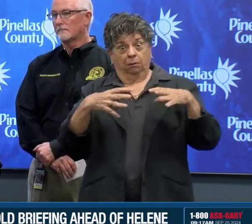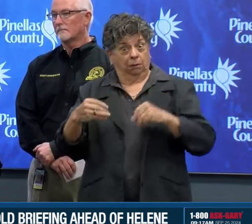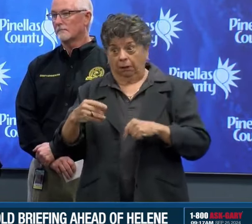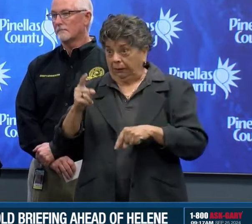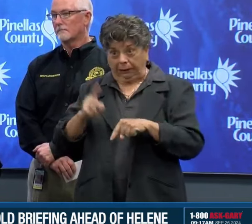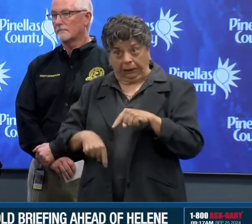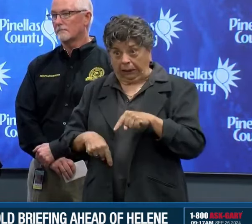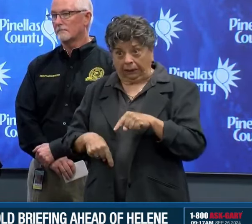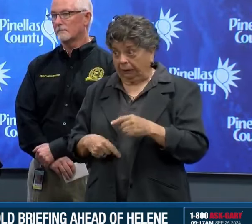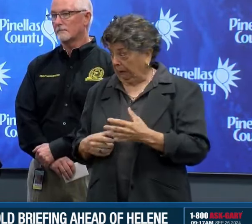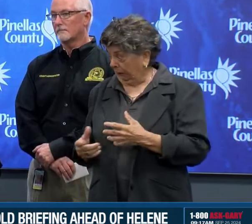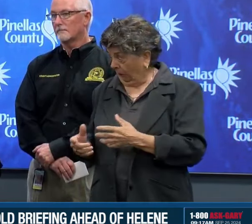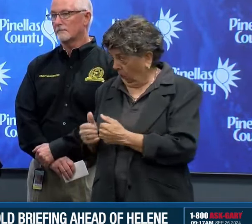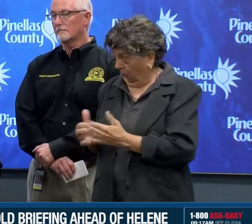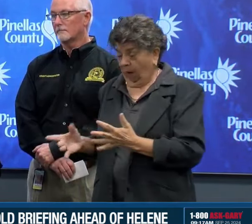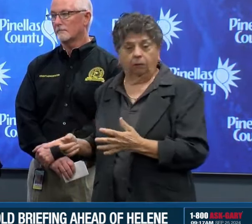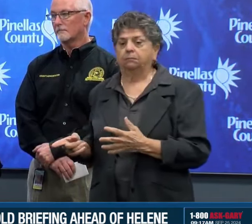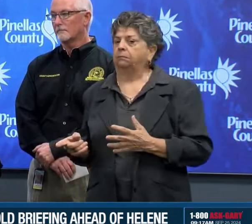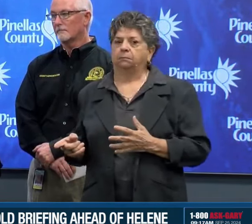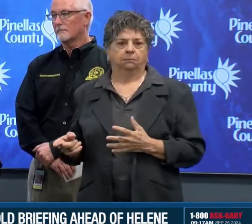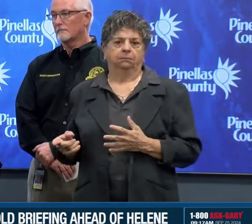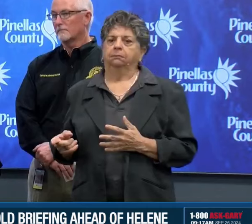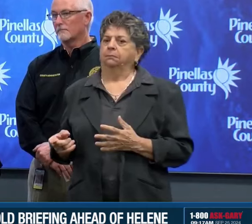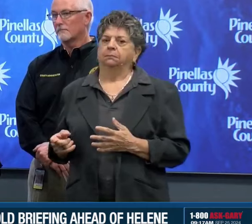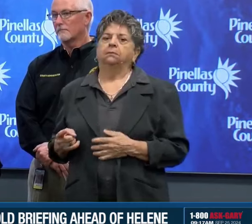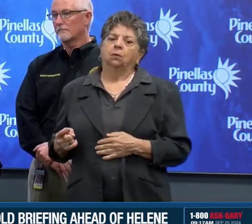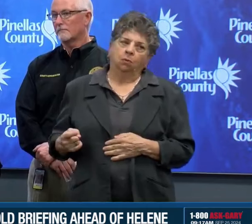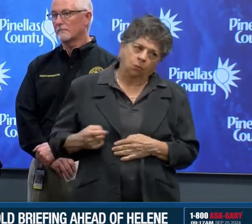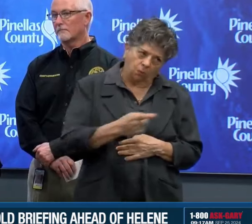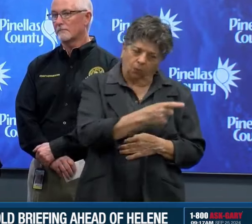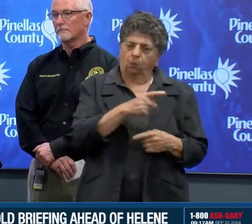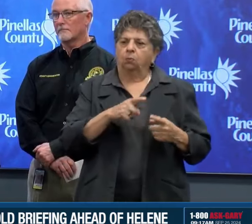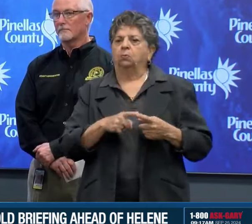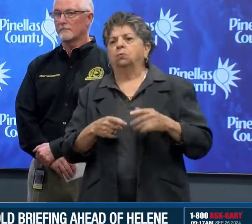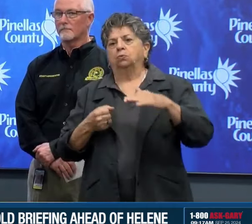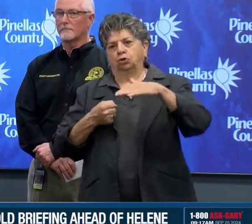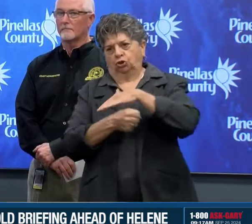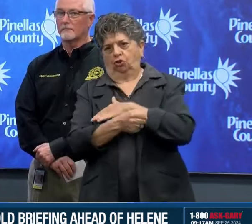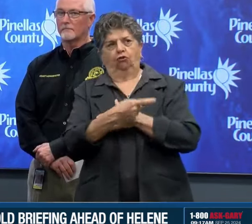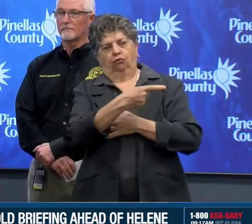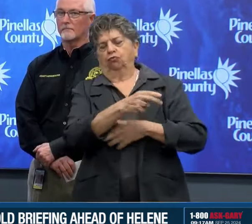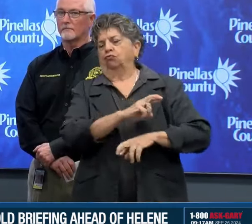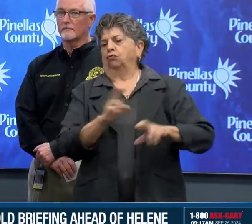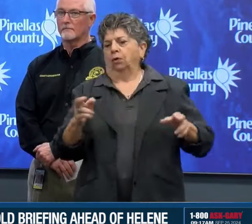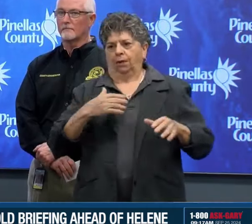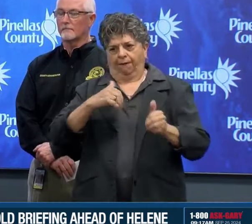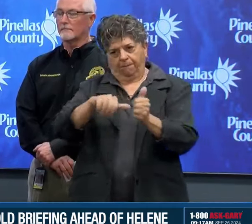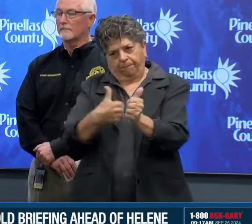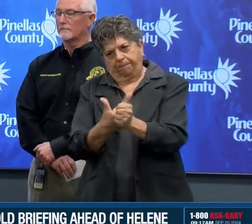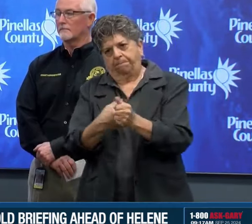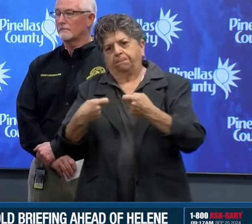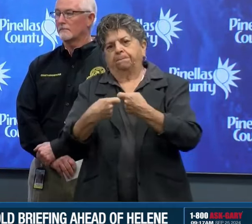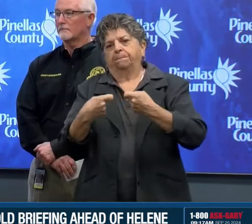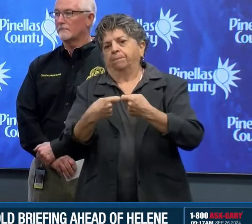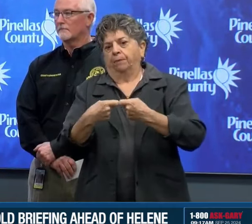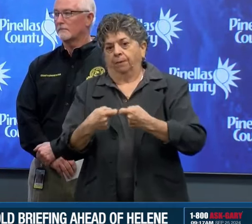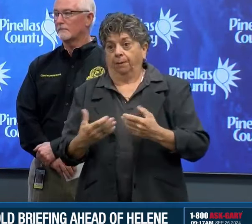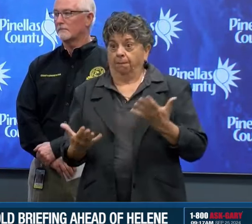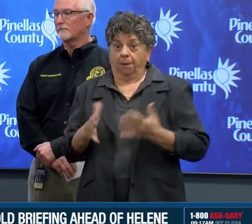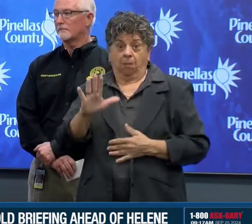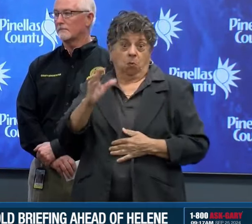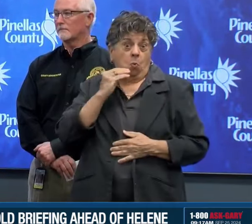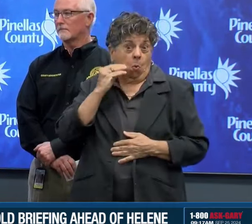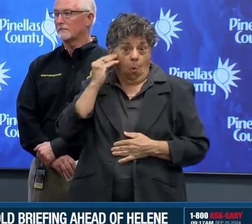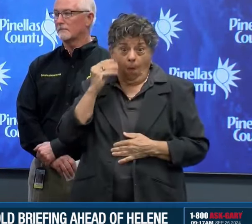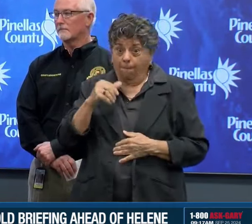that you are at a location that has a generator that has backup power. So whether that's your home and you're outside of the evacuation